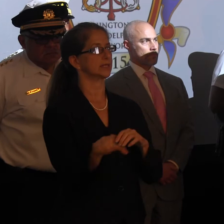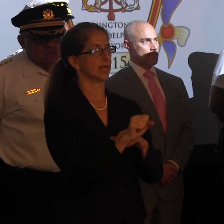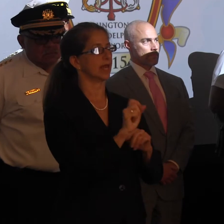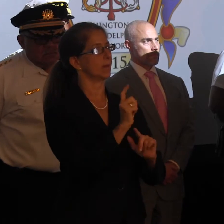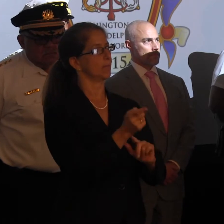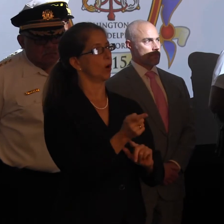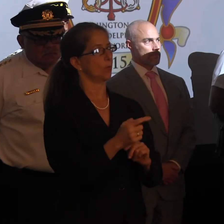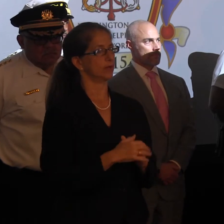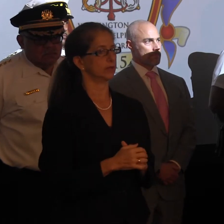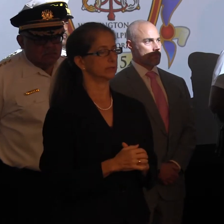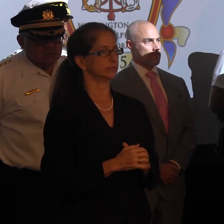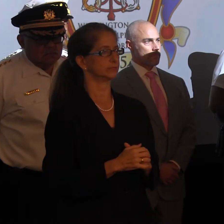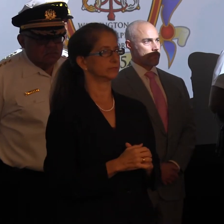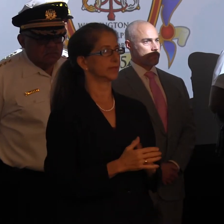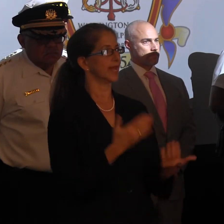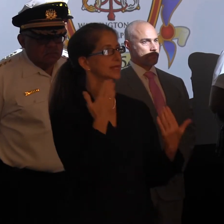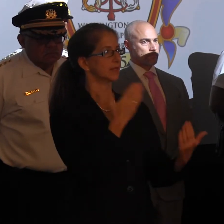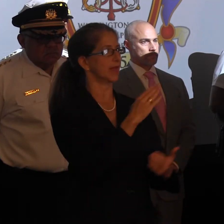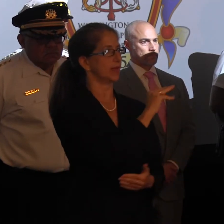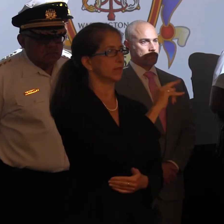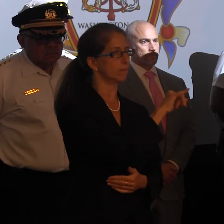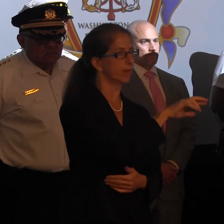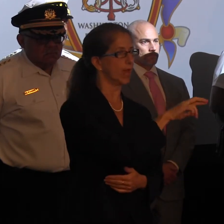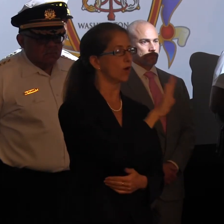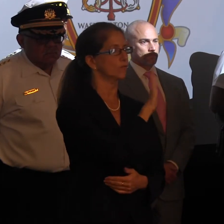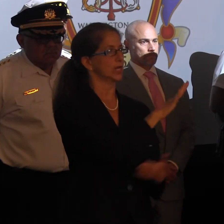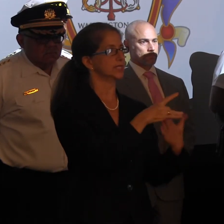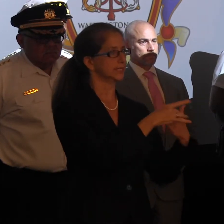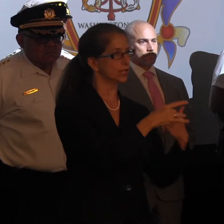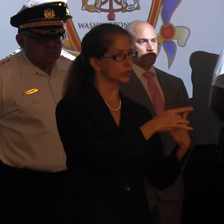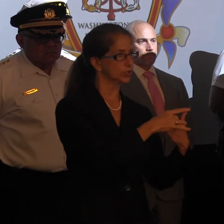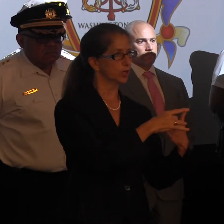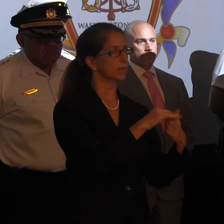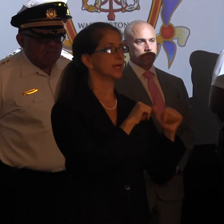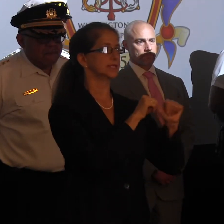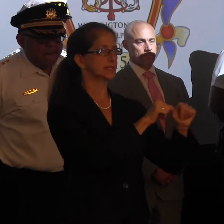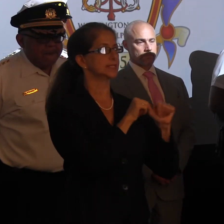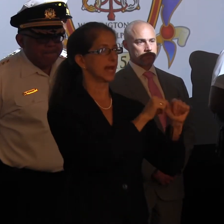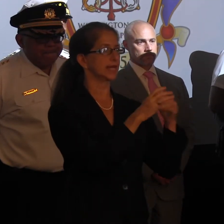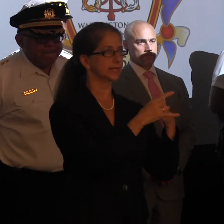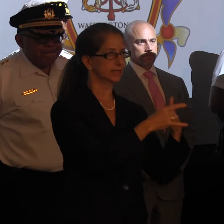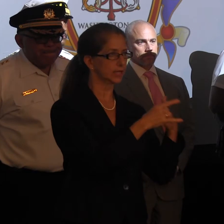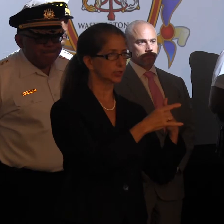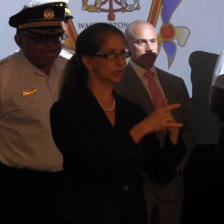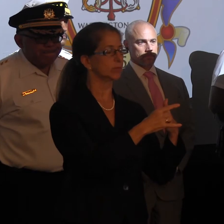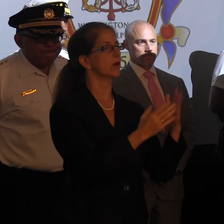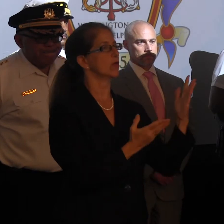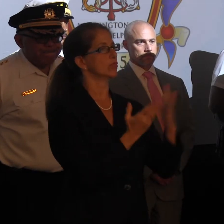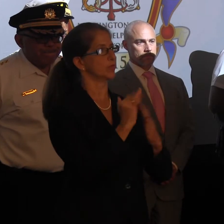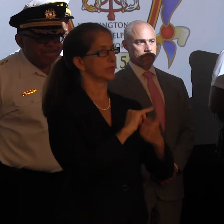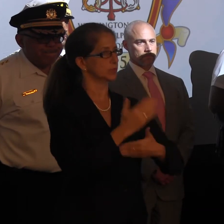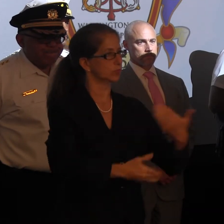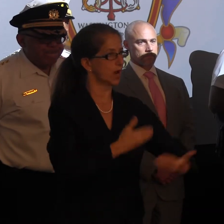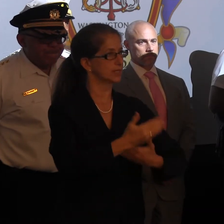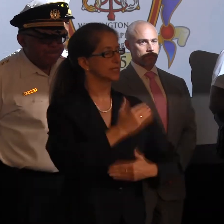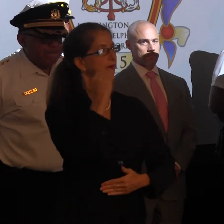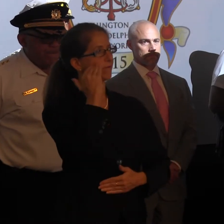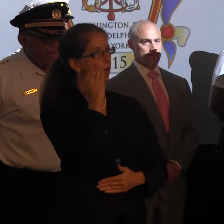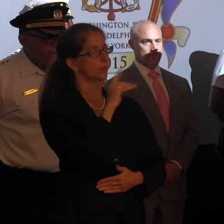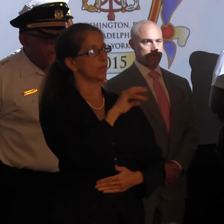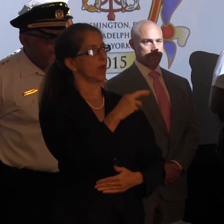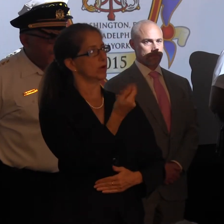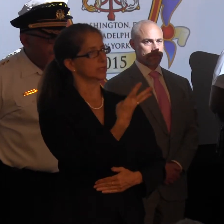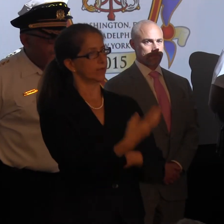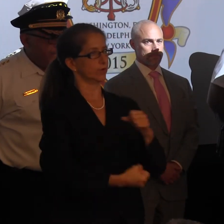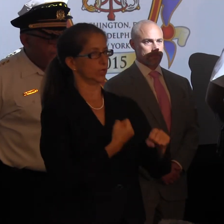thank the Mayor for his leadership, his steady leadership, as we've gone through this process. I've known the Mayor for